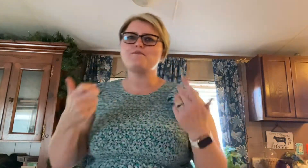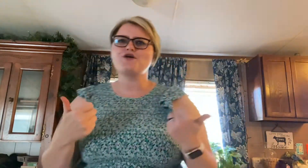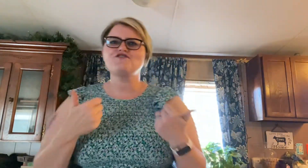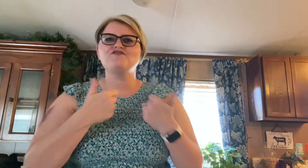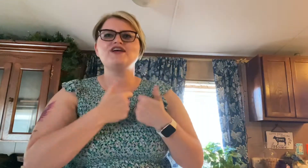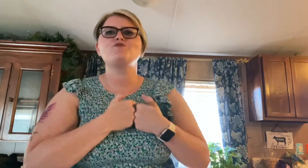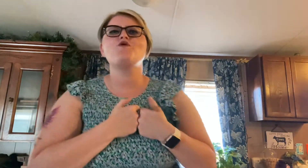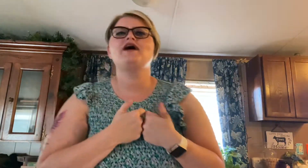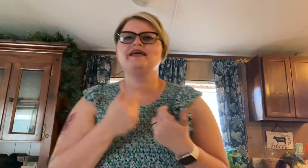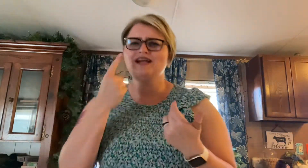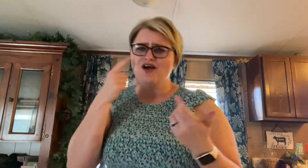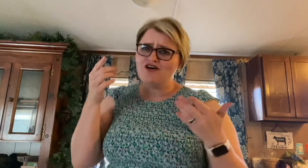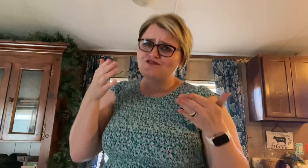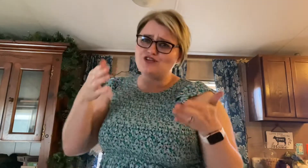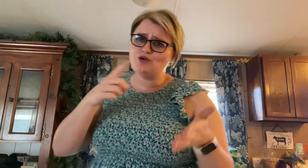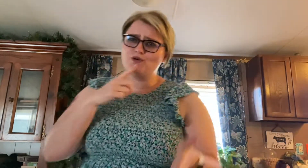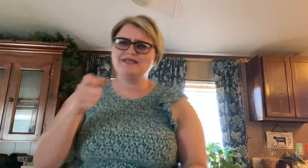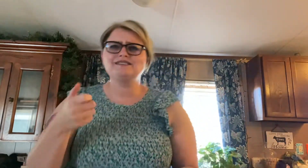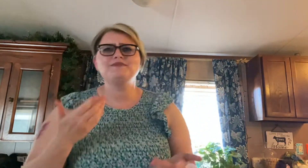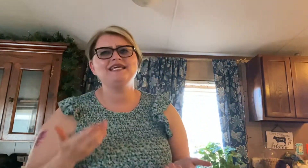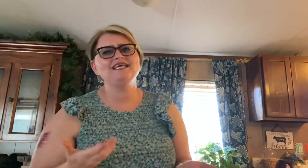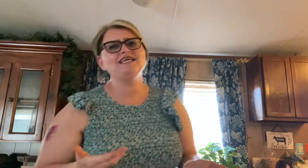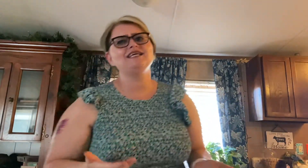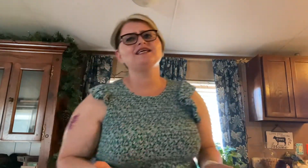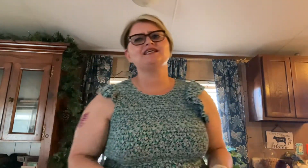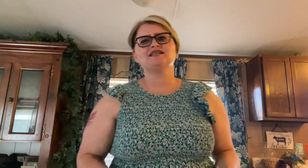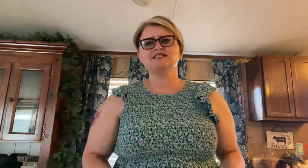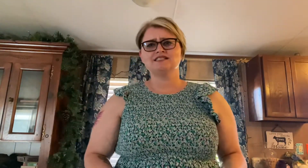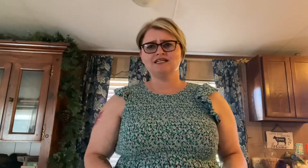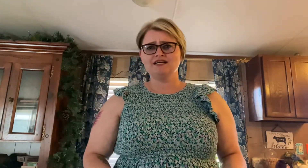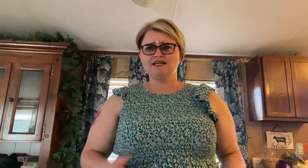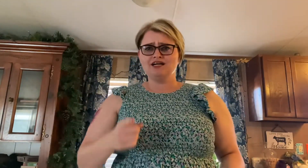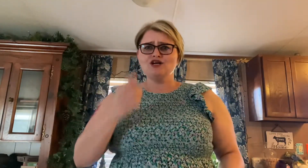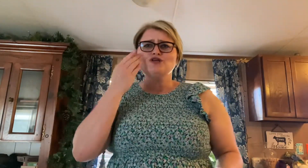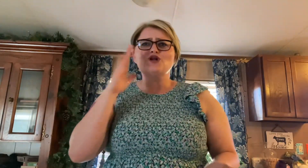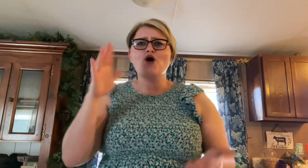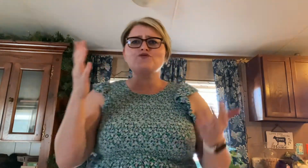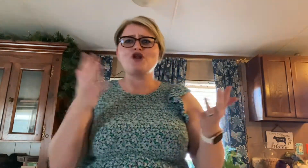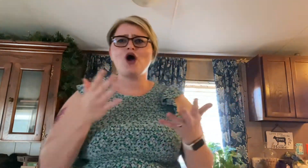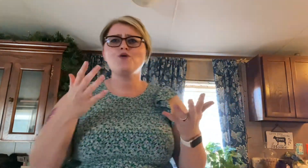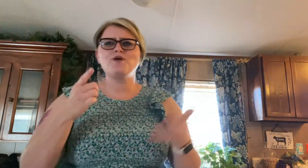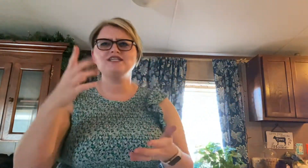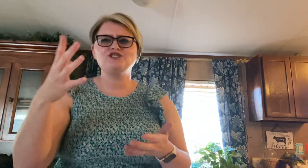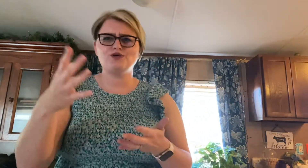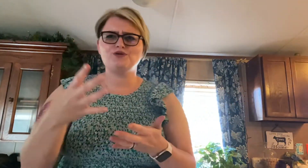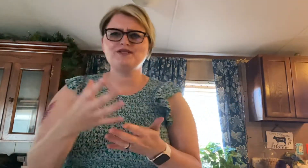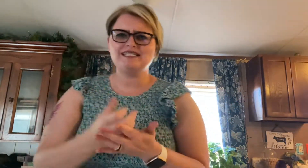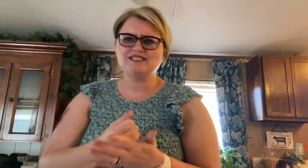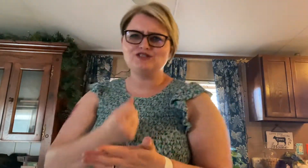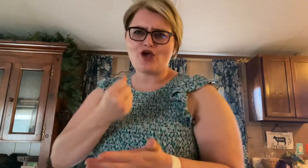perfect one For you is me You don't know what you deserve